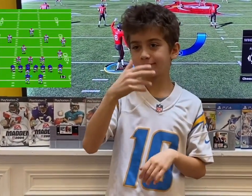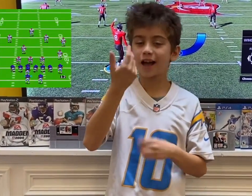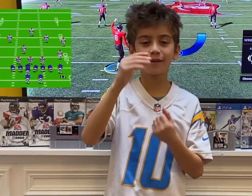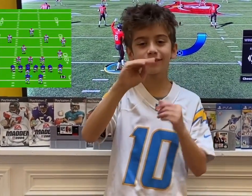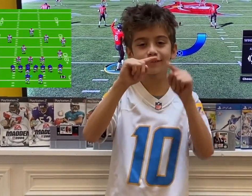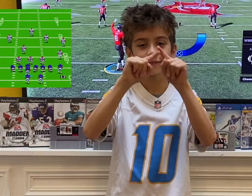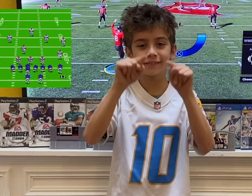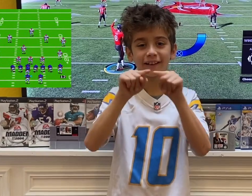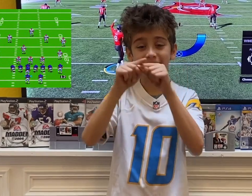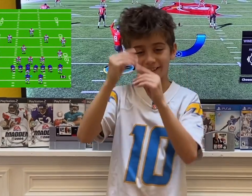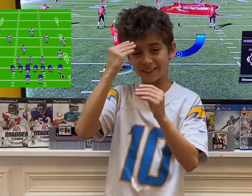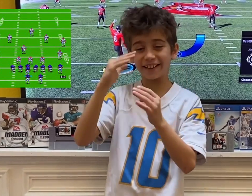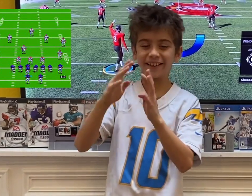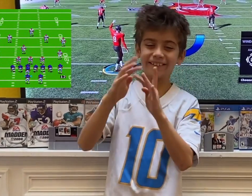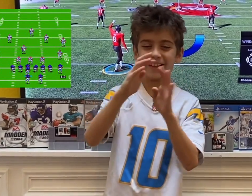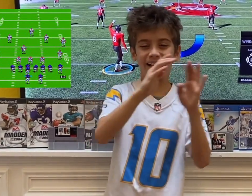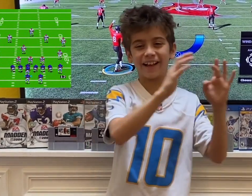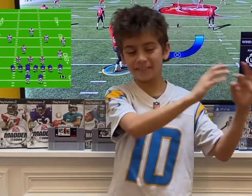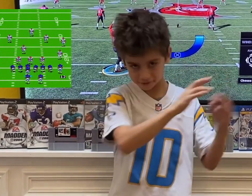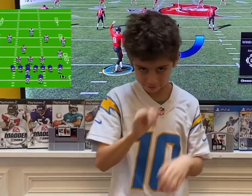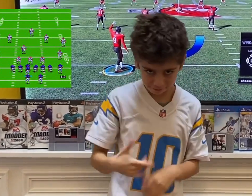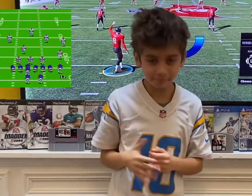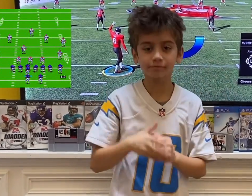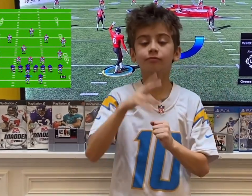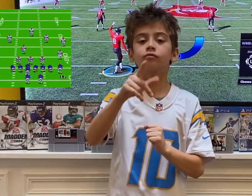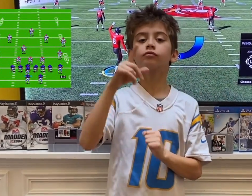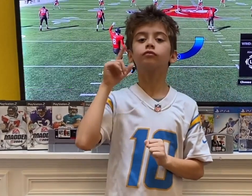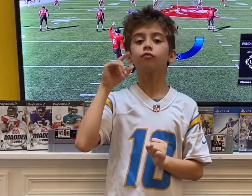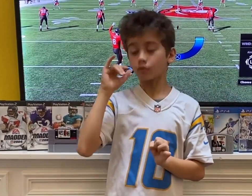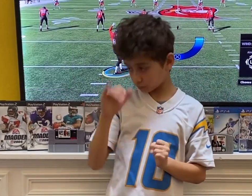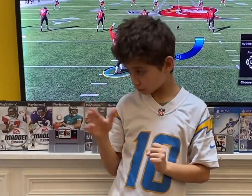John was always pictured on the cover of each game.